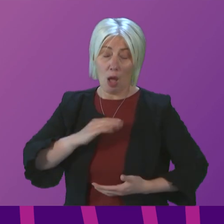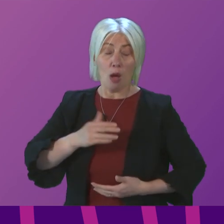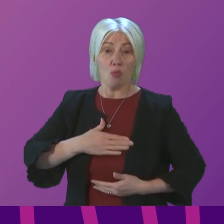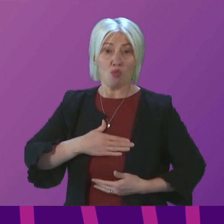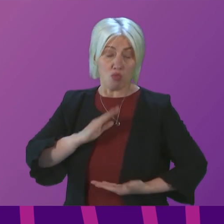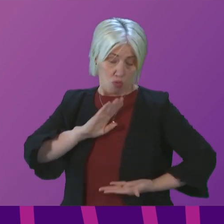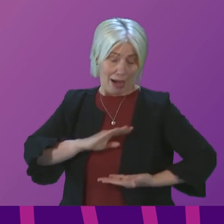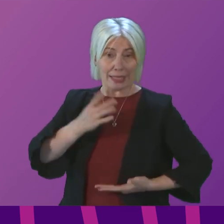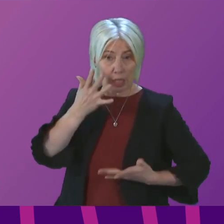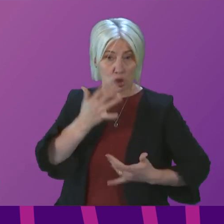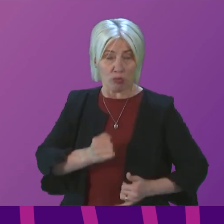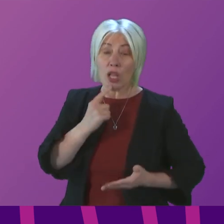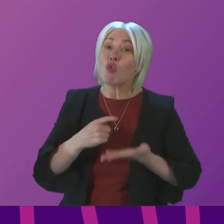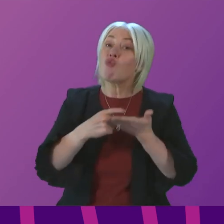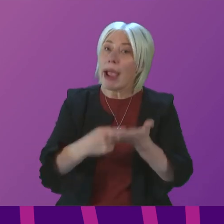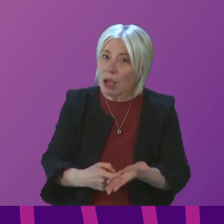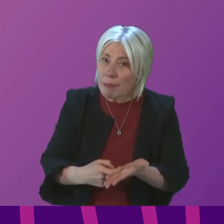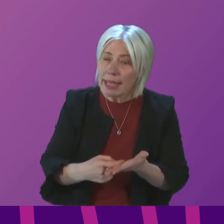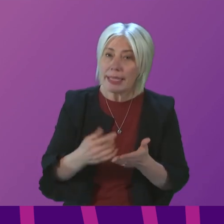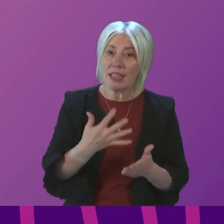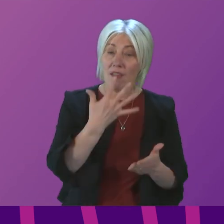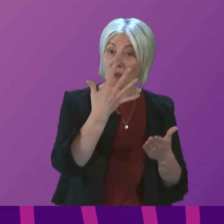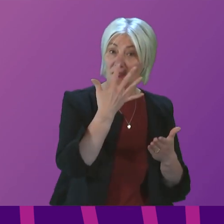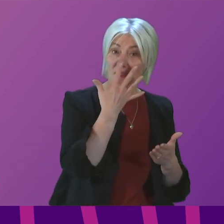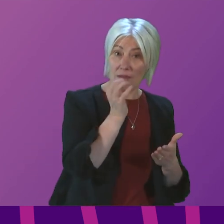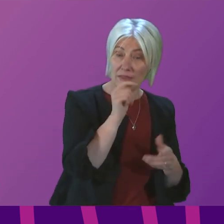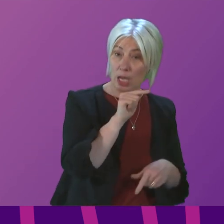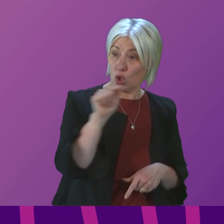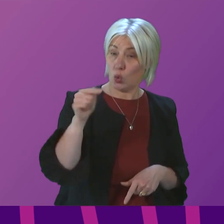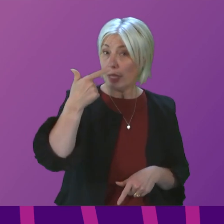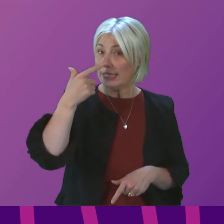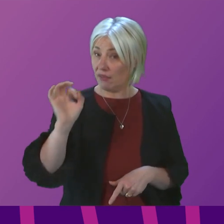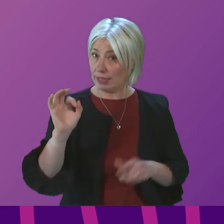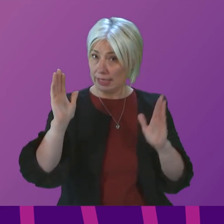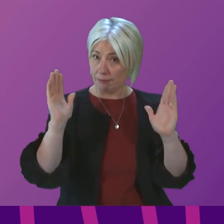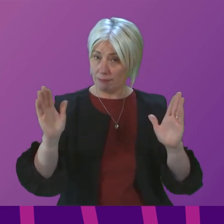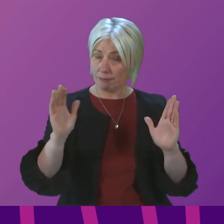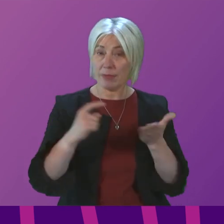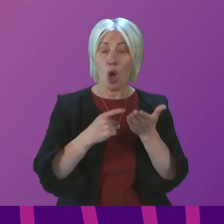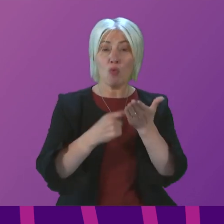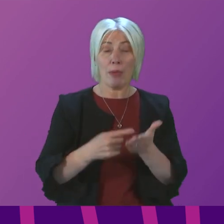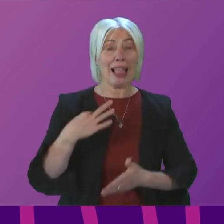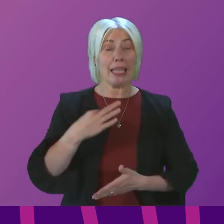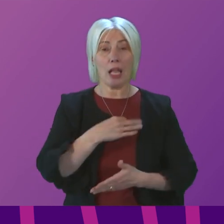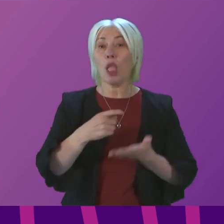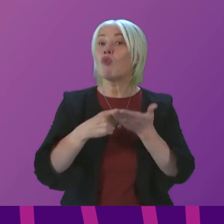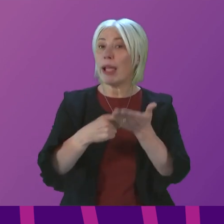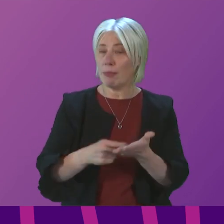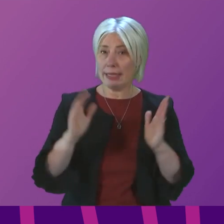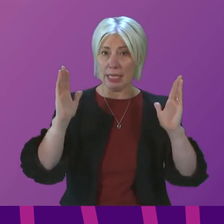is recommended for patients between 50 and 70. The clinical recommendation